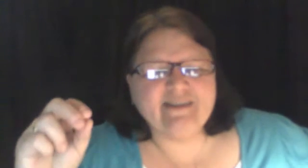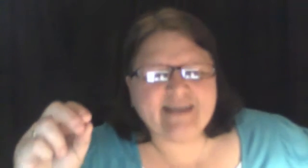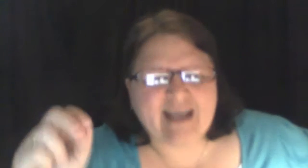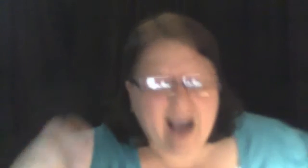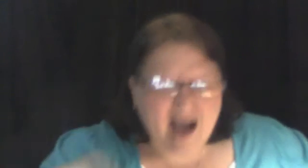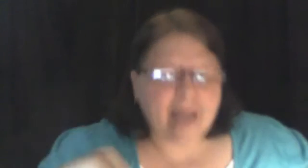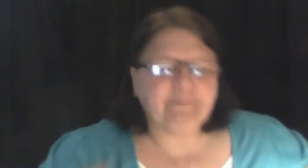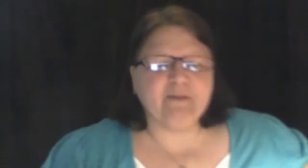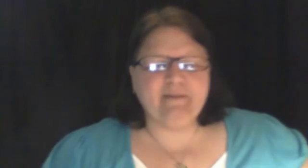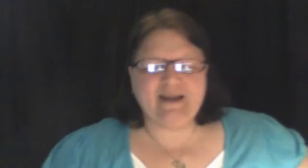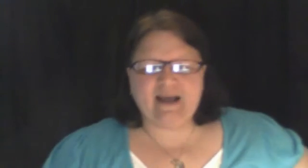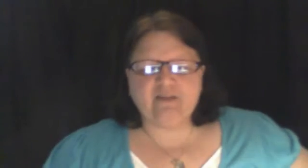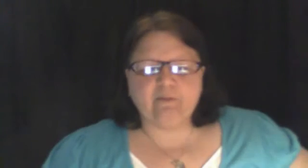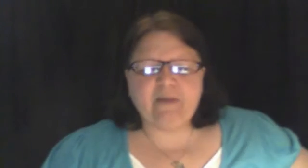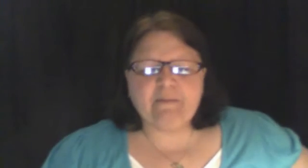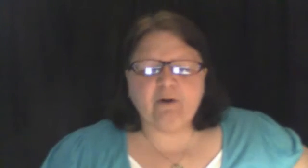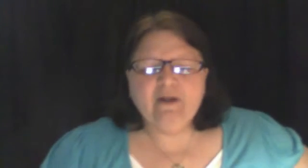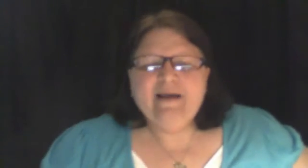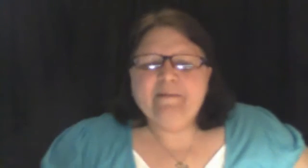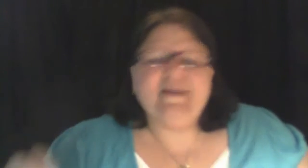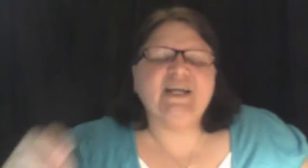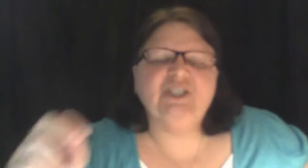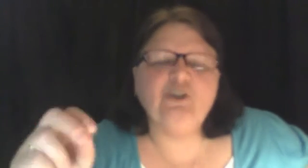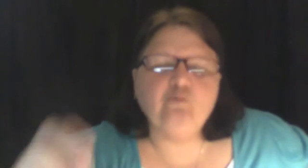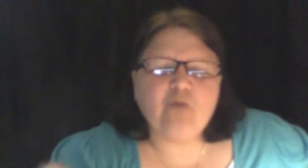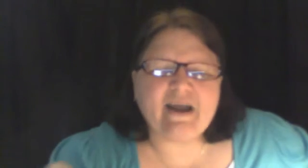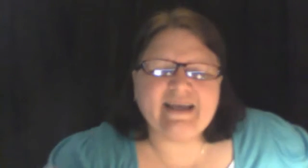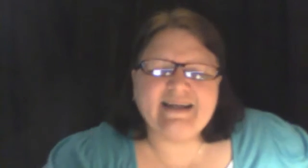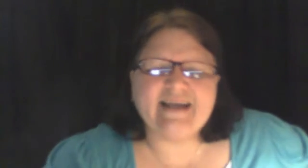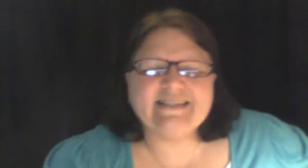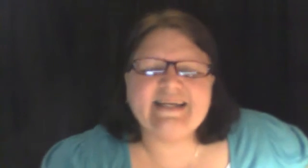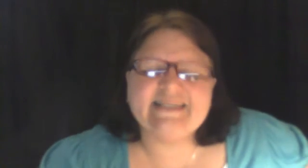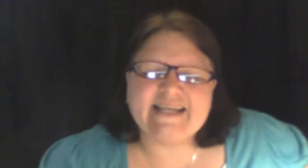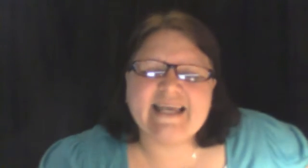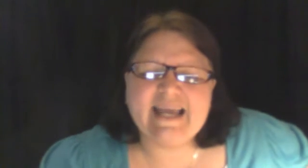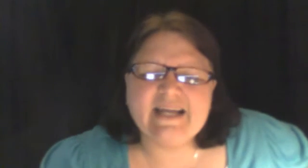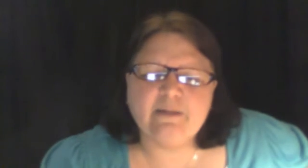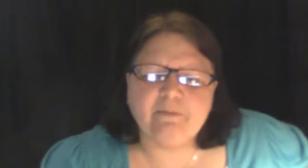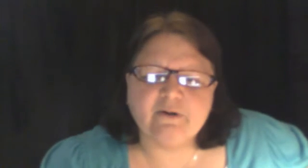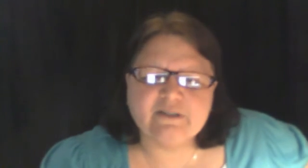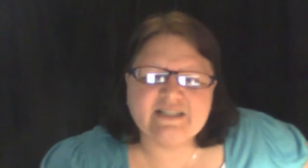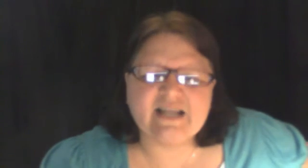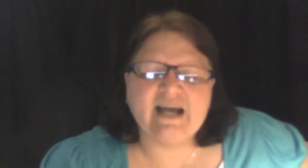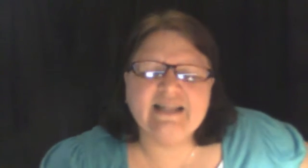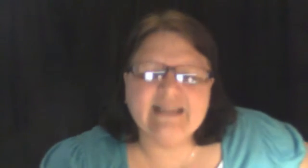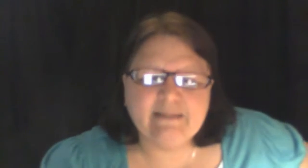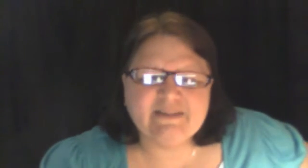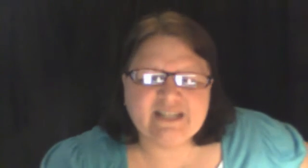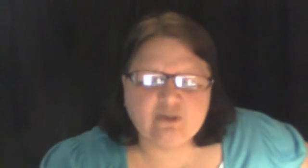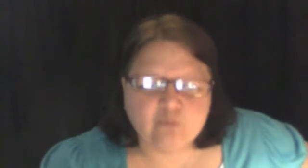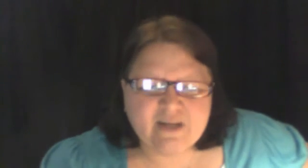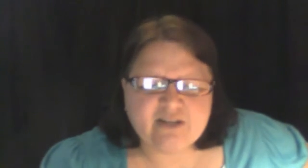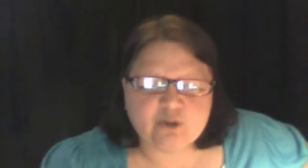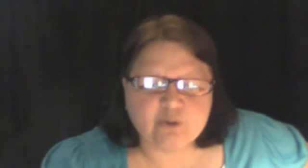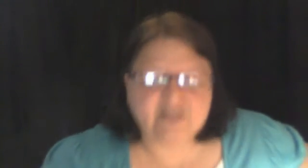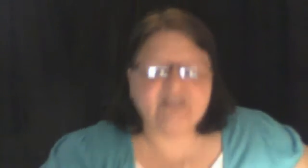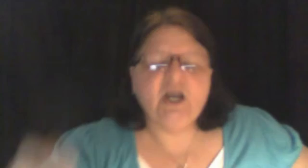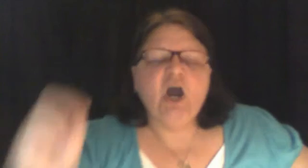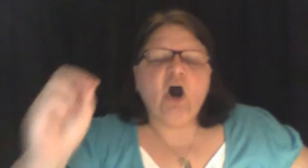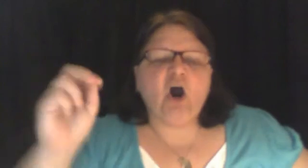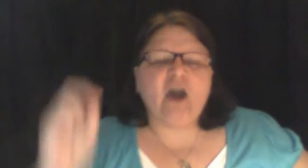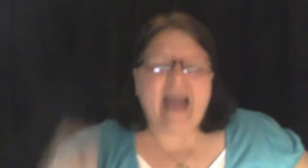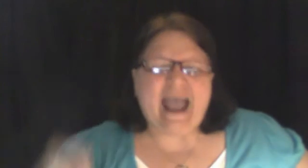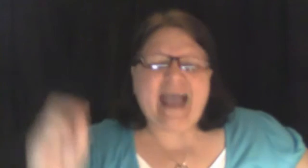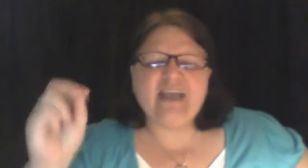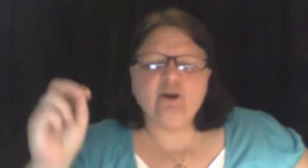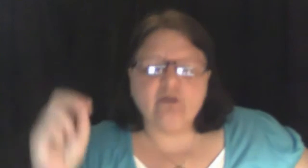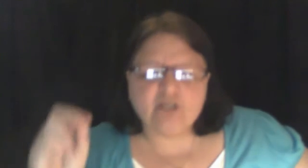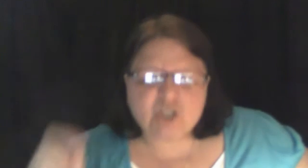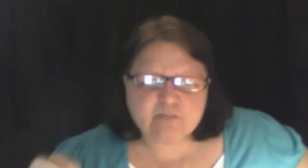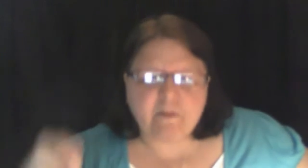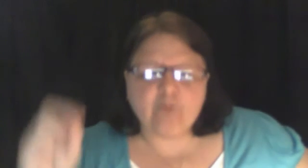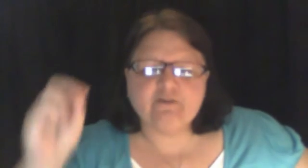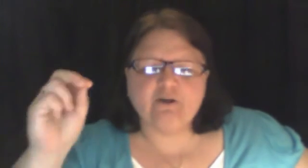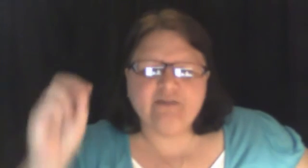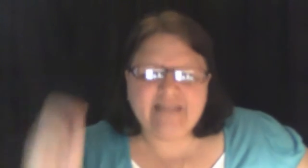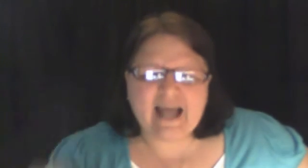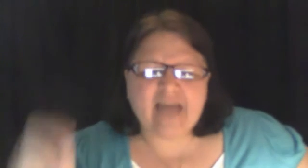to compliment other people because you recognize that as a kingdom person, unlimited resources are at your disposal, not